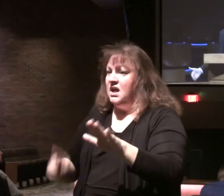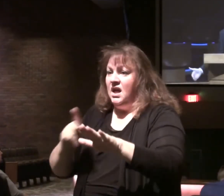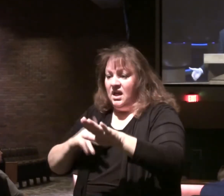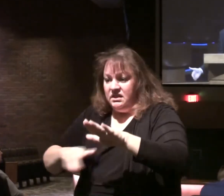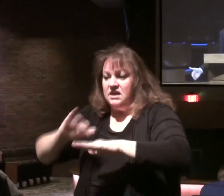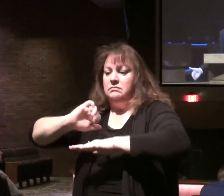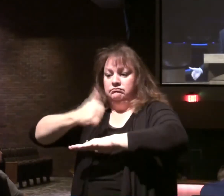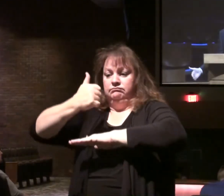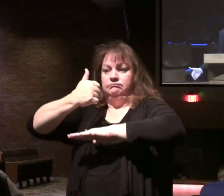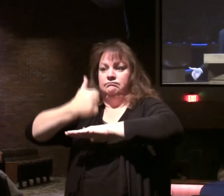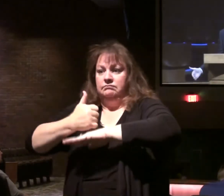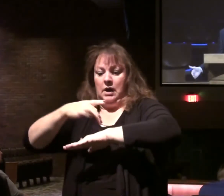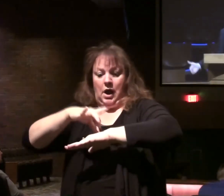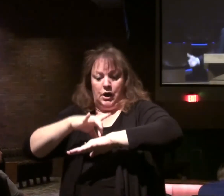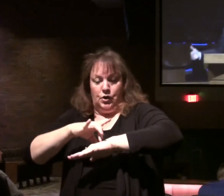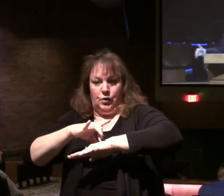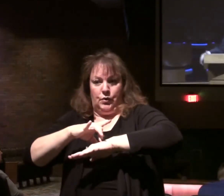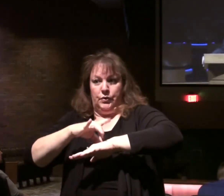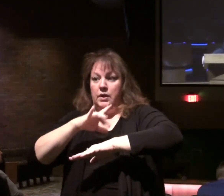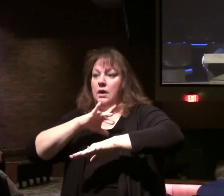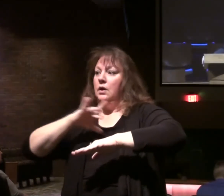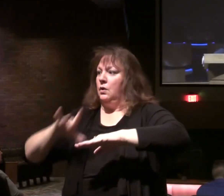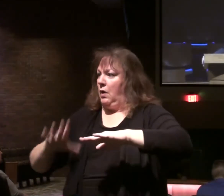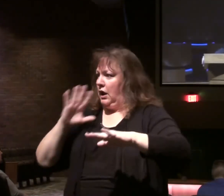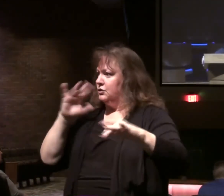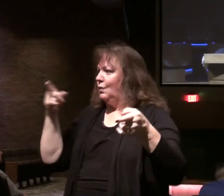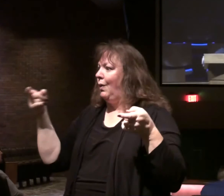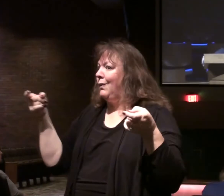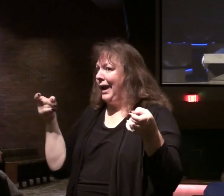can be established on the earth. And Christ has been reigning.